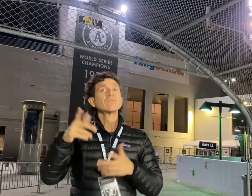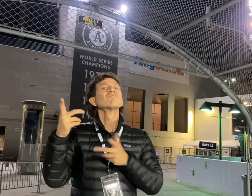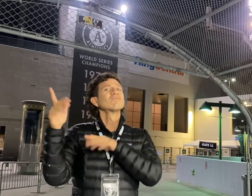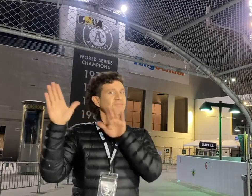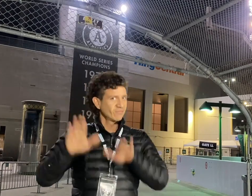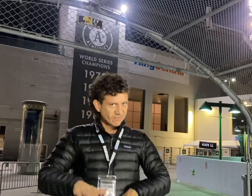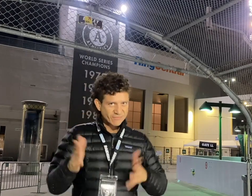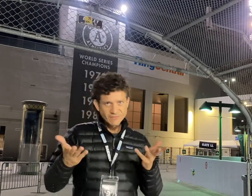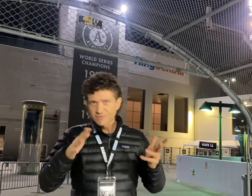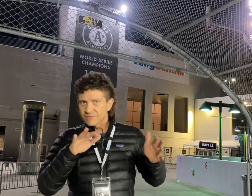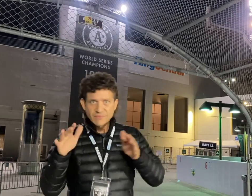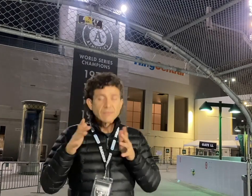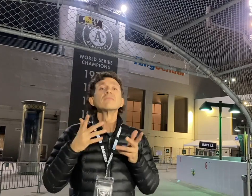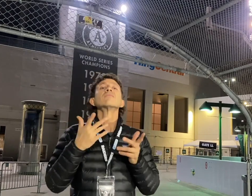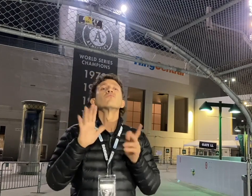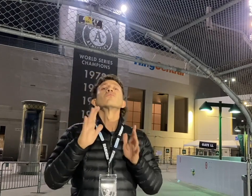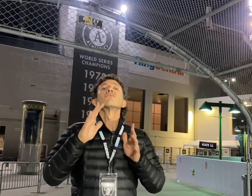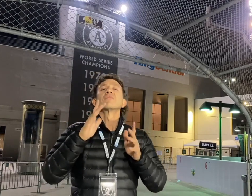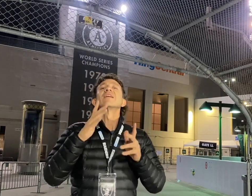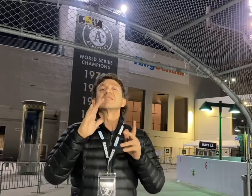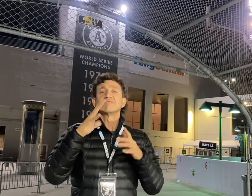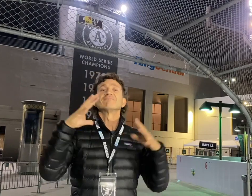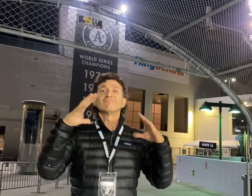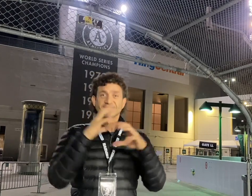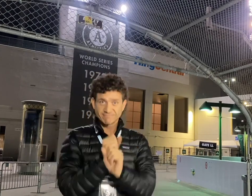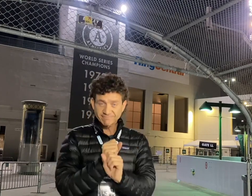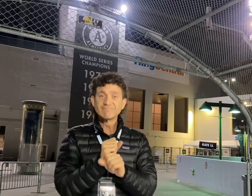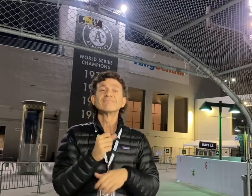John Madden worked as a coach for the Raiders for 12 years.